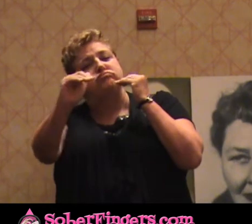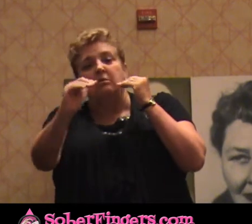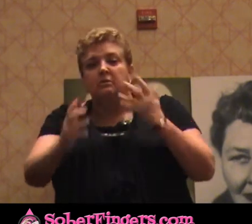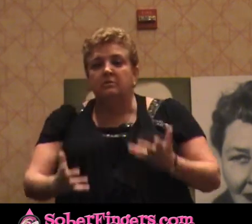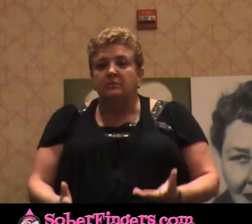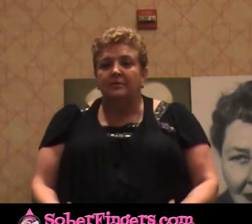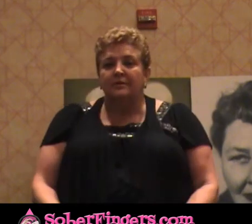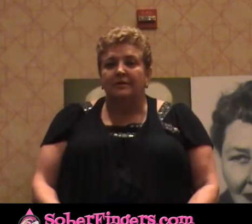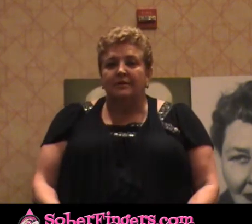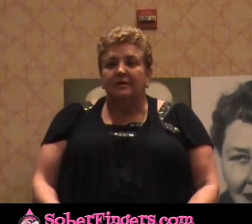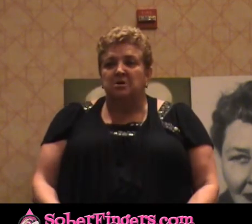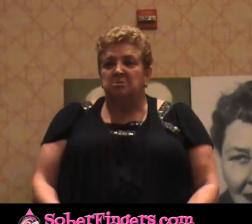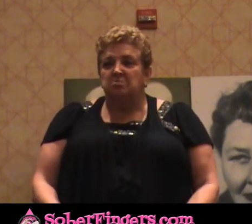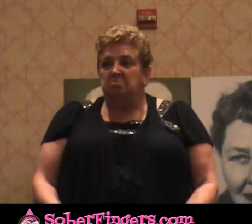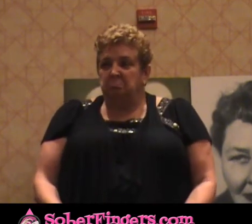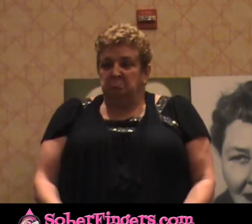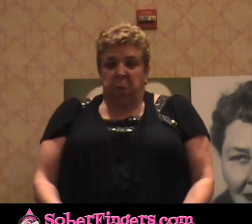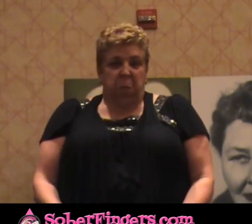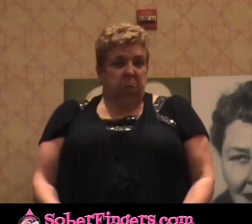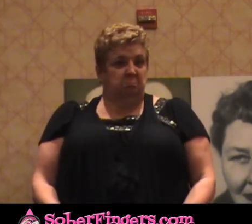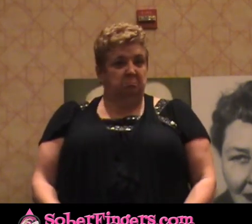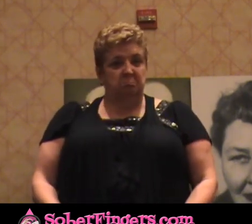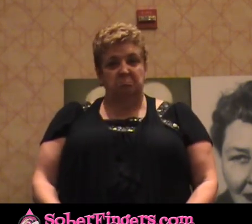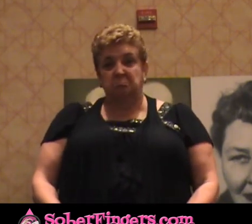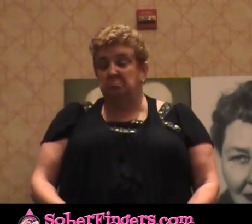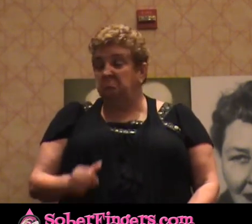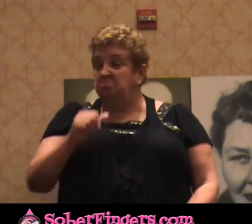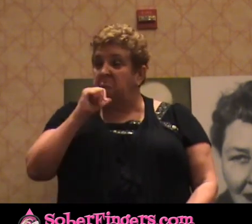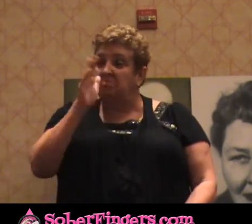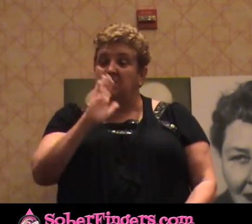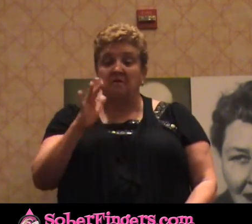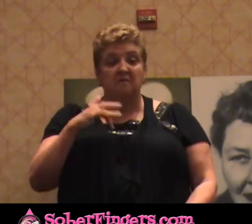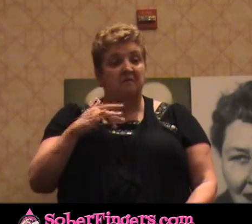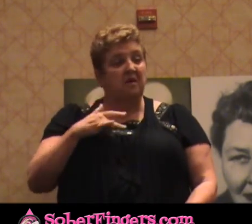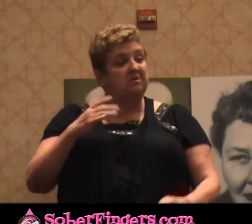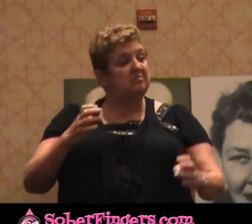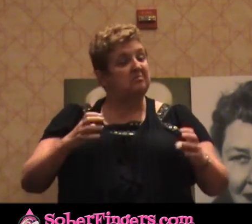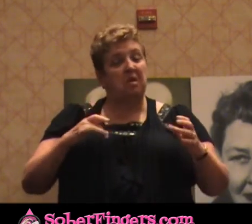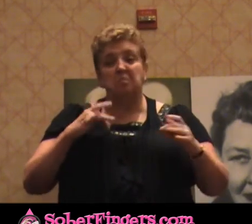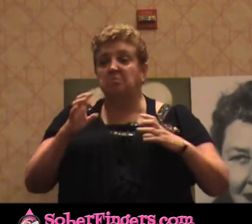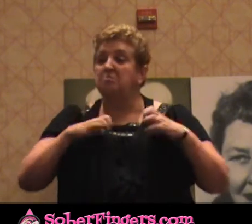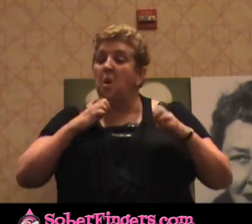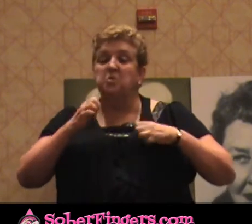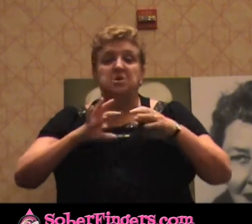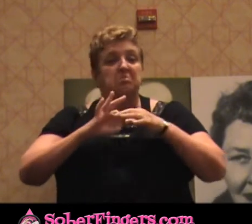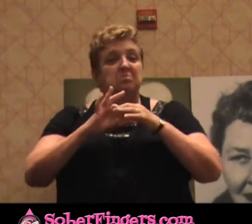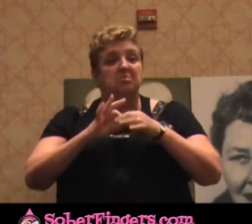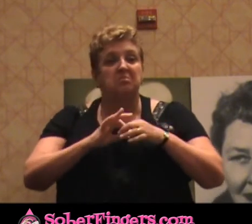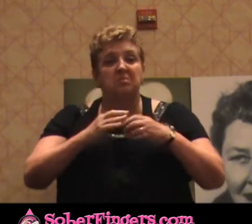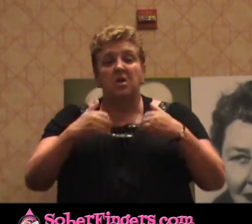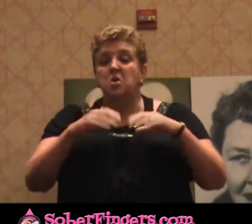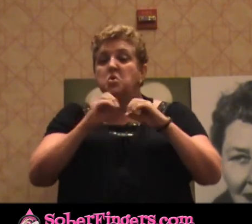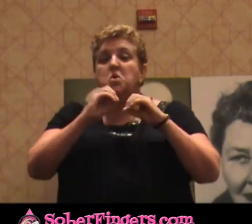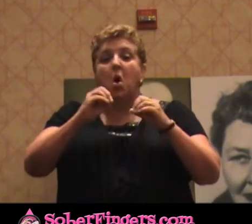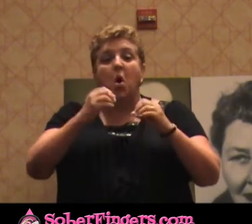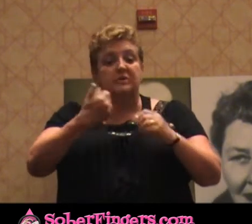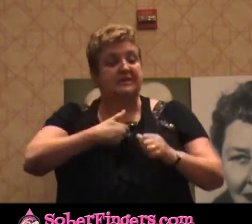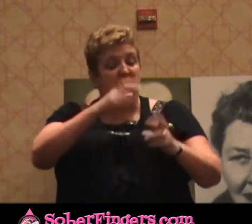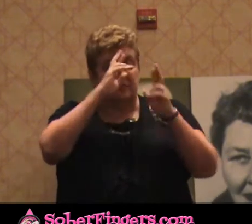Never had a heartbeat. I was not emotionally available. I had no self-respect. I didn't respect nobody. I had nothing about self